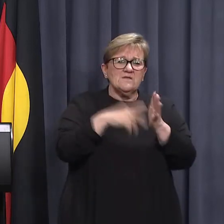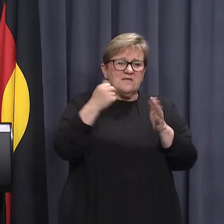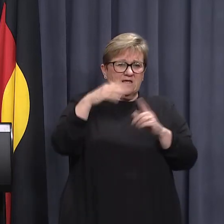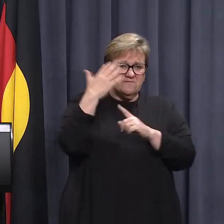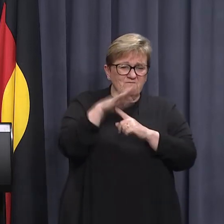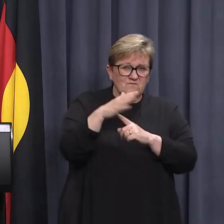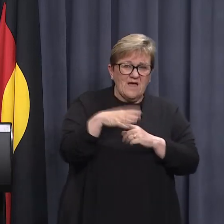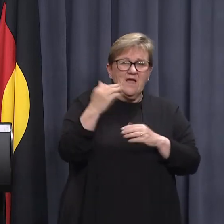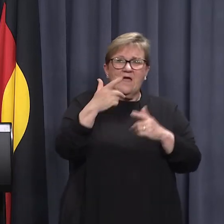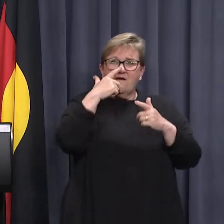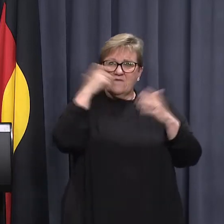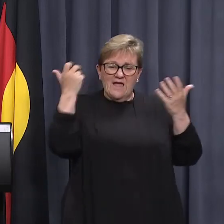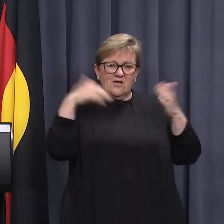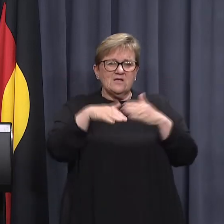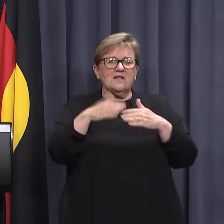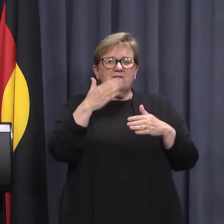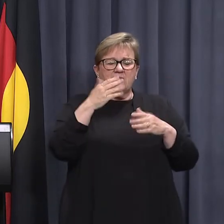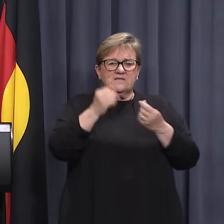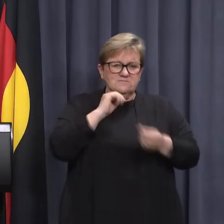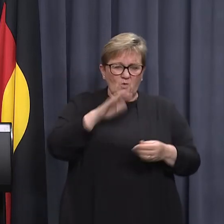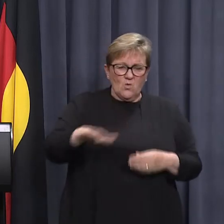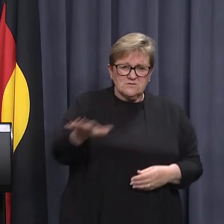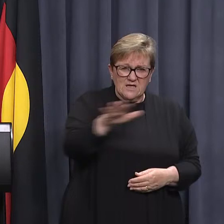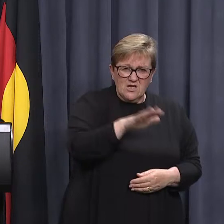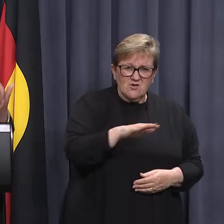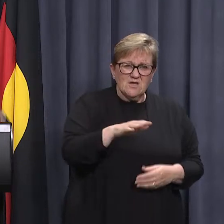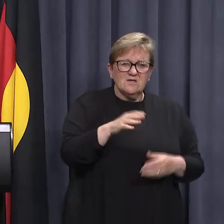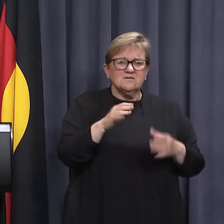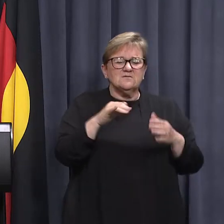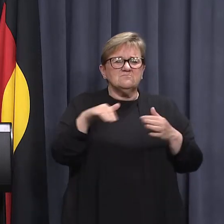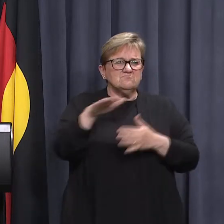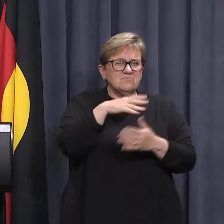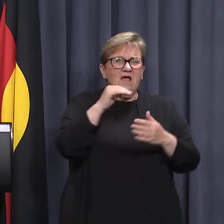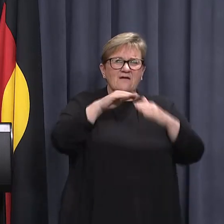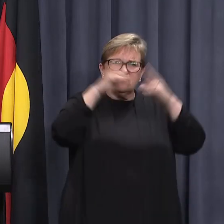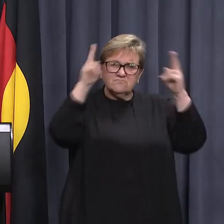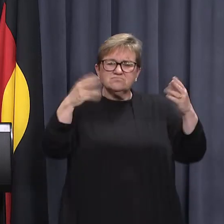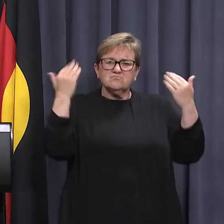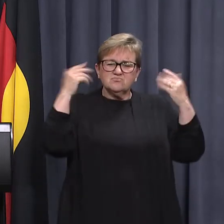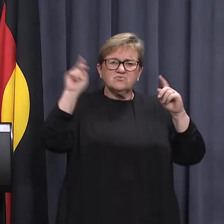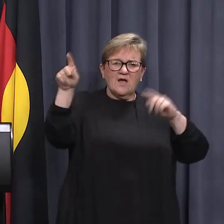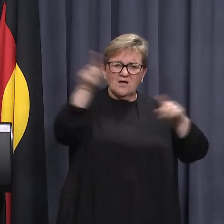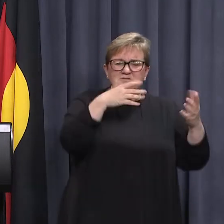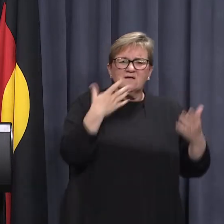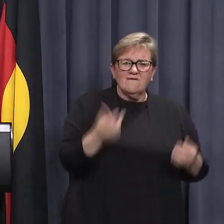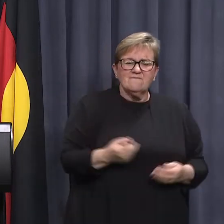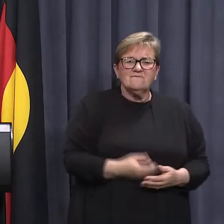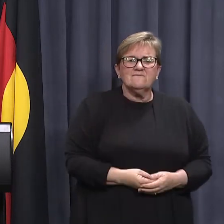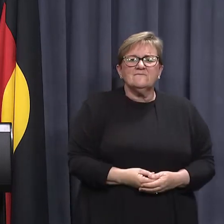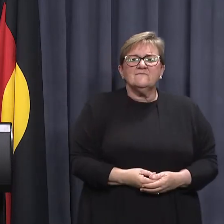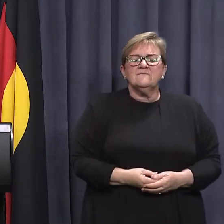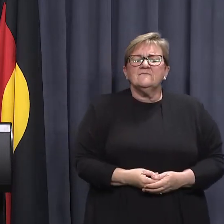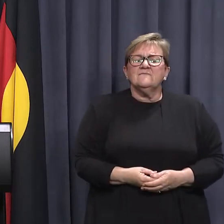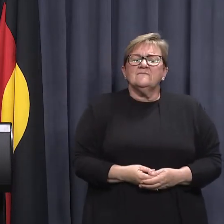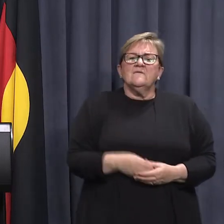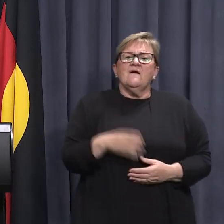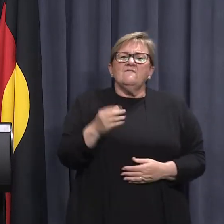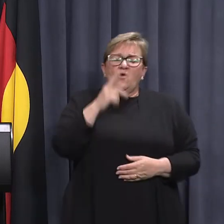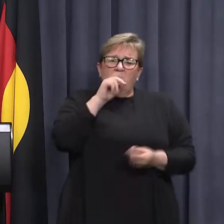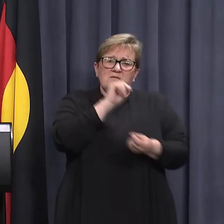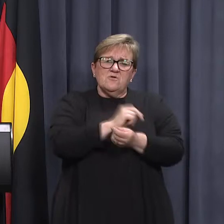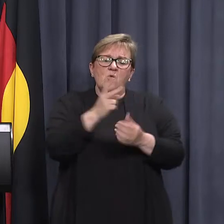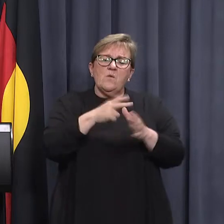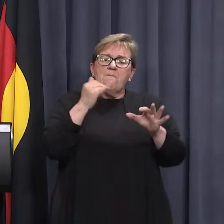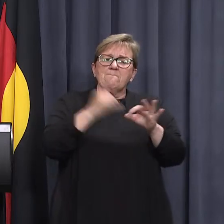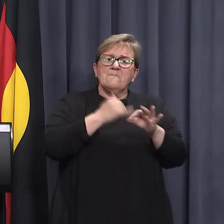There's air conditioning in the recreation hall. There's various shade structures in the main area of the prison. For those prisoners